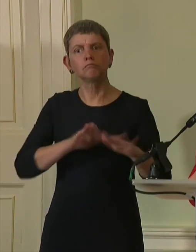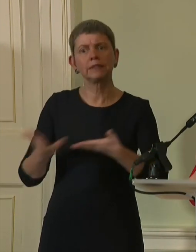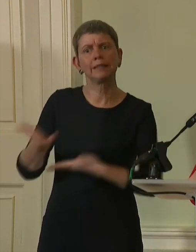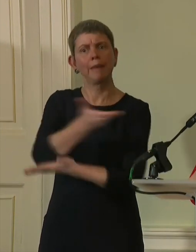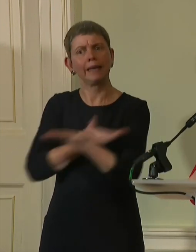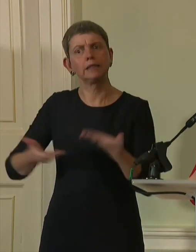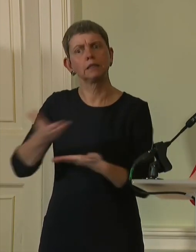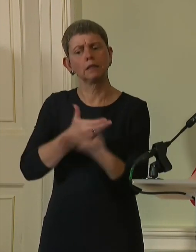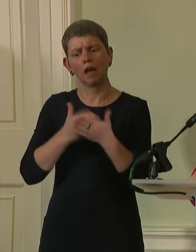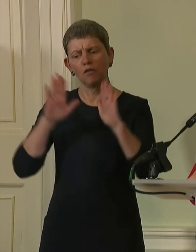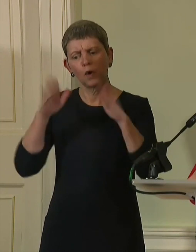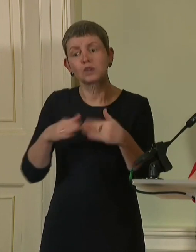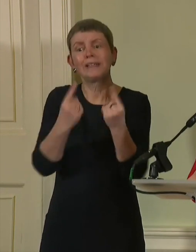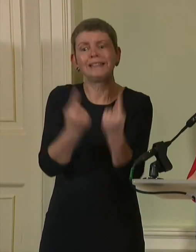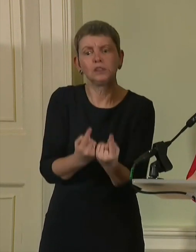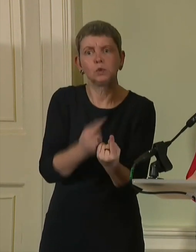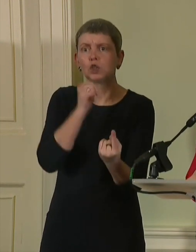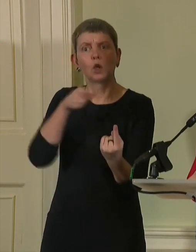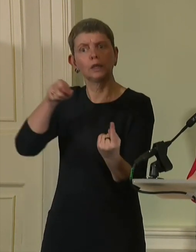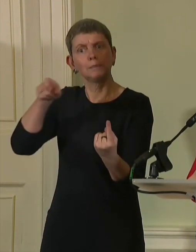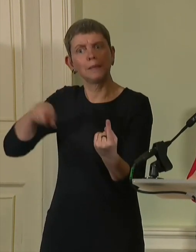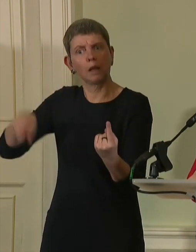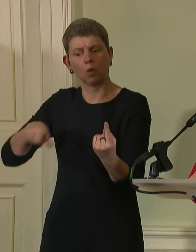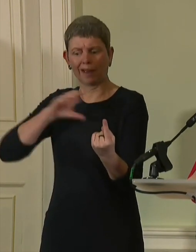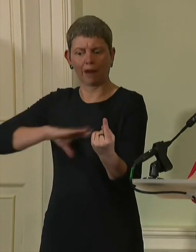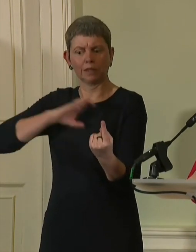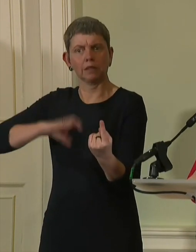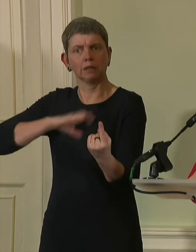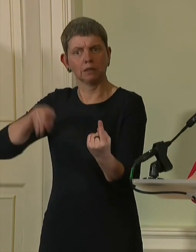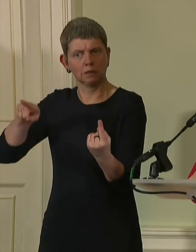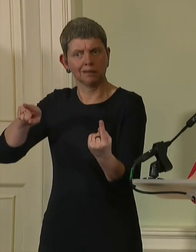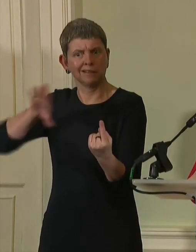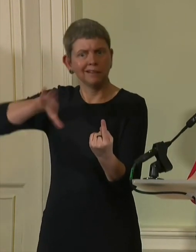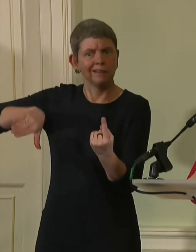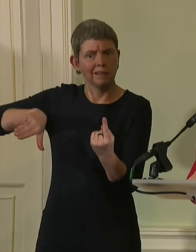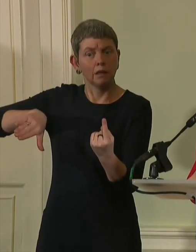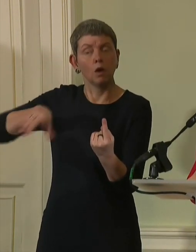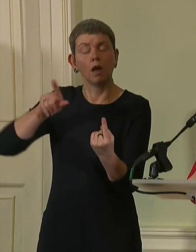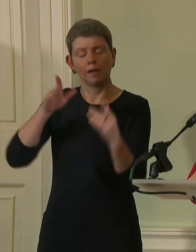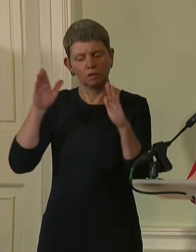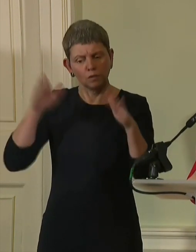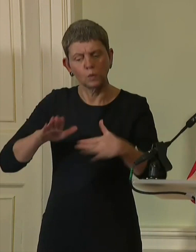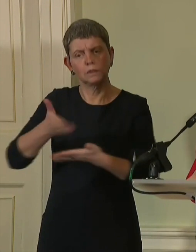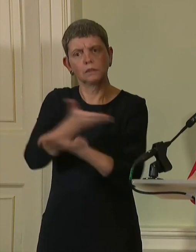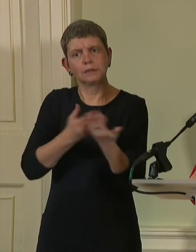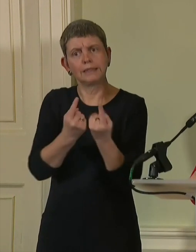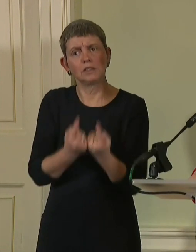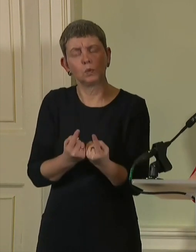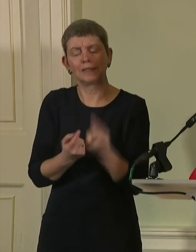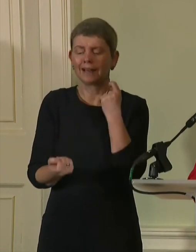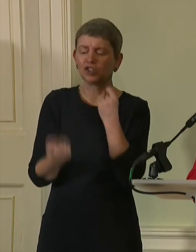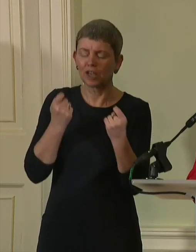on issues than on personalities, and to reset the tone and the tenor of our discourse, then this